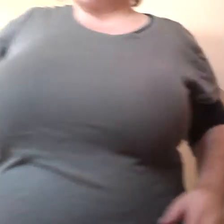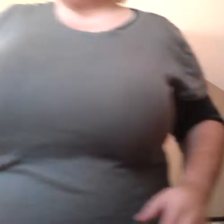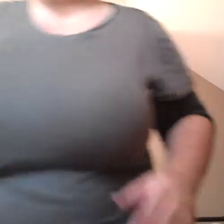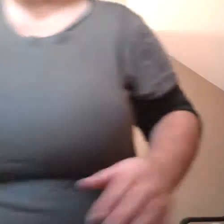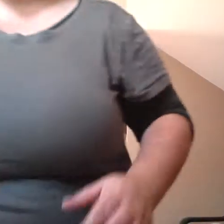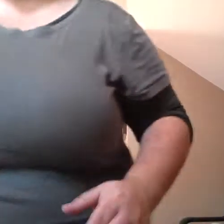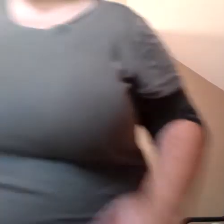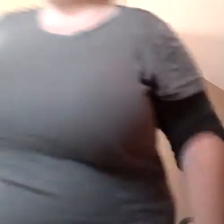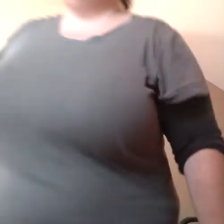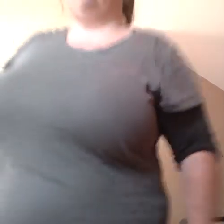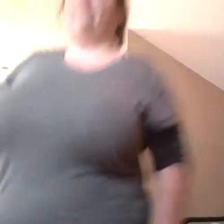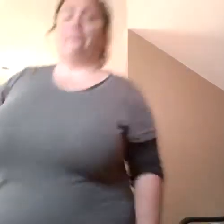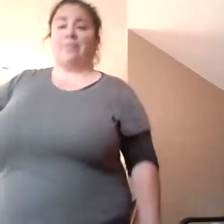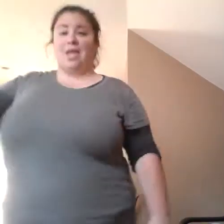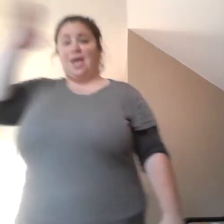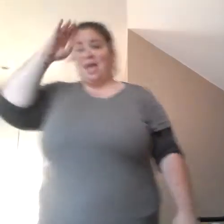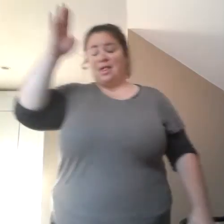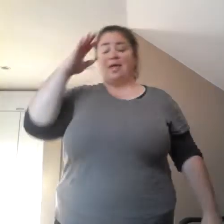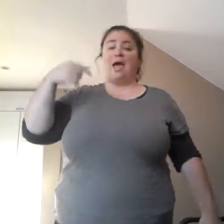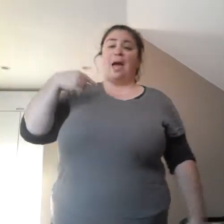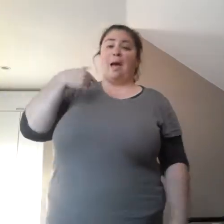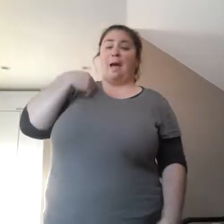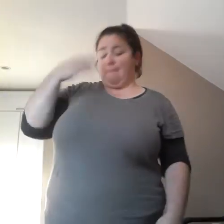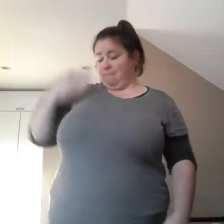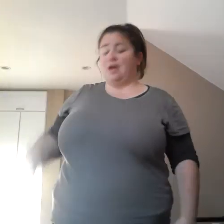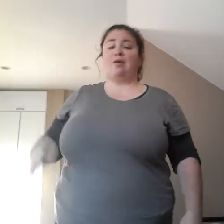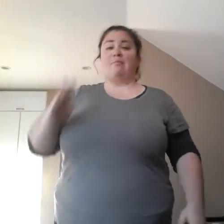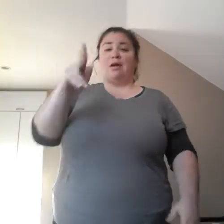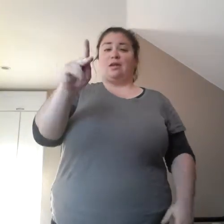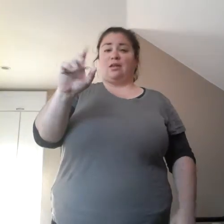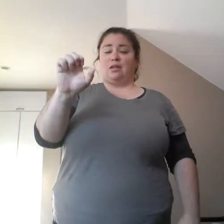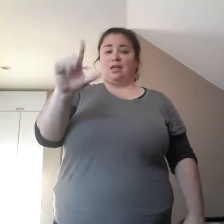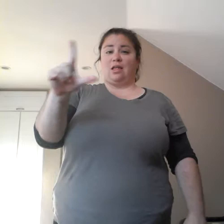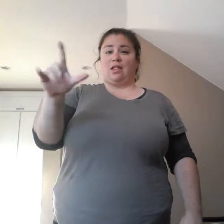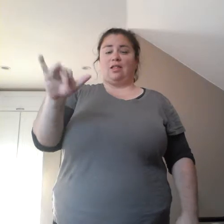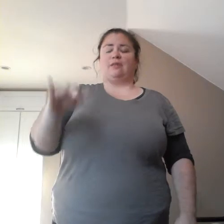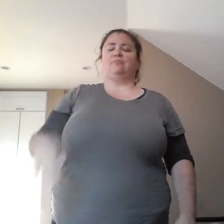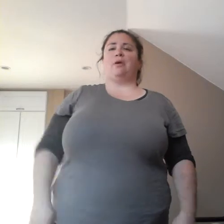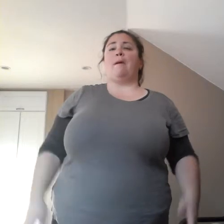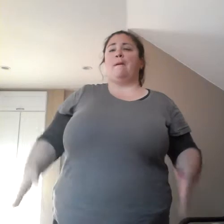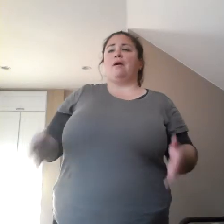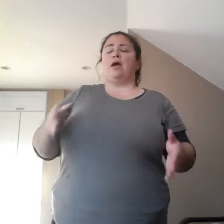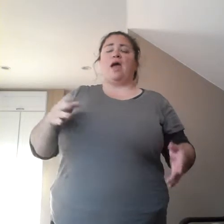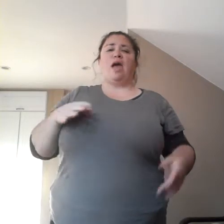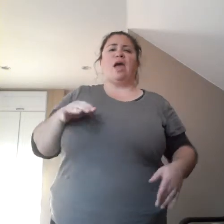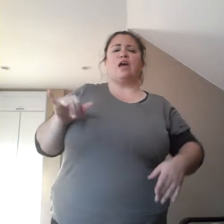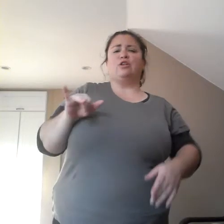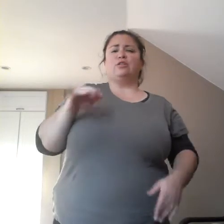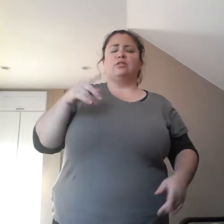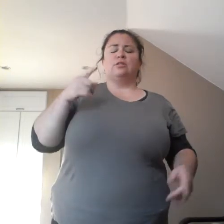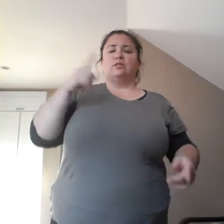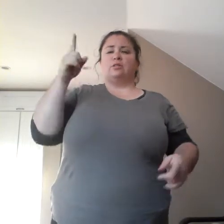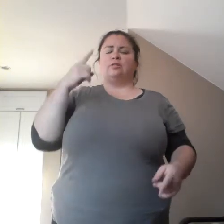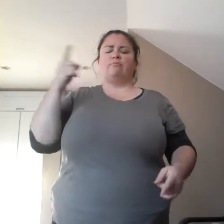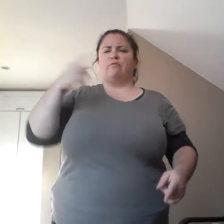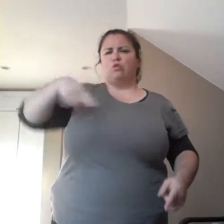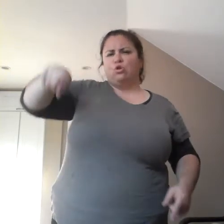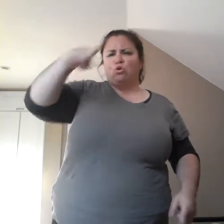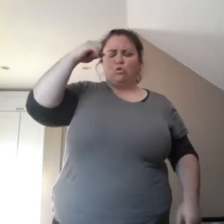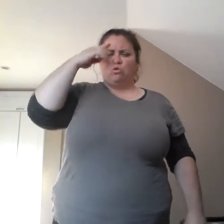Hello, I'm Kelly. As some of you may know, my job is essentially,